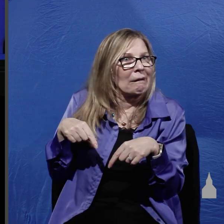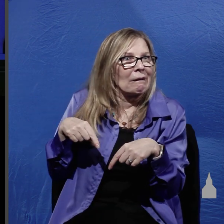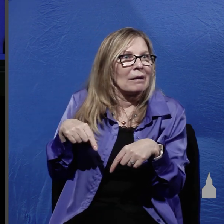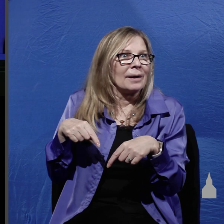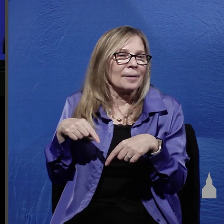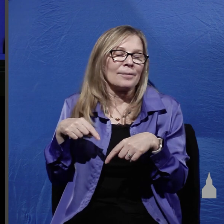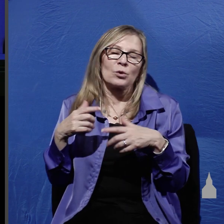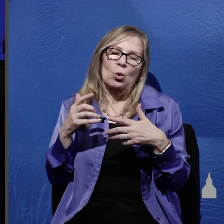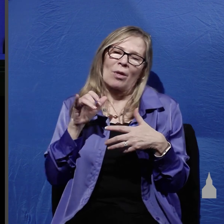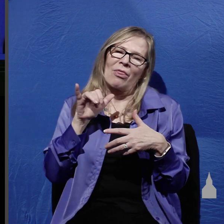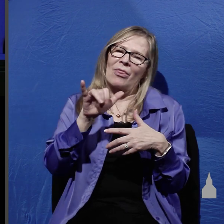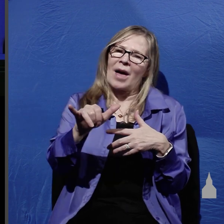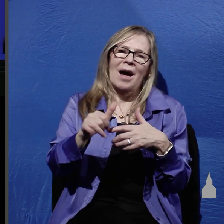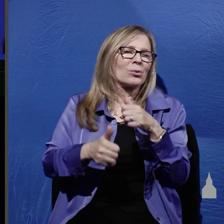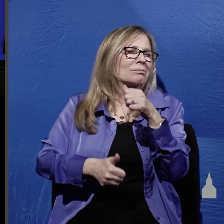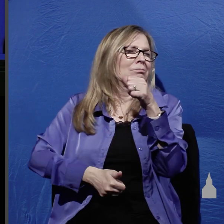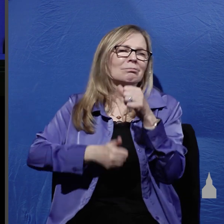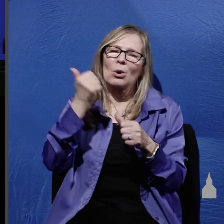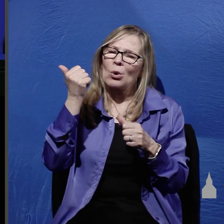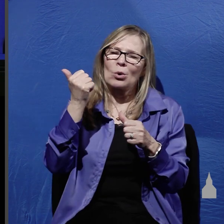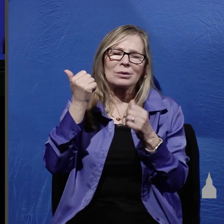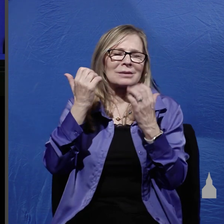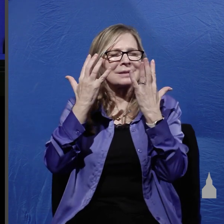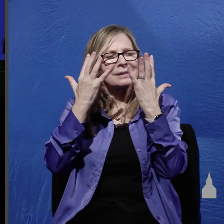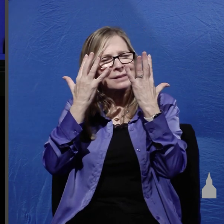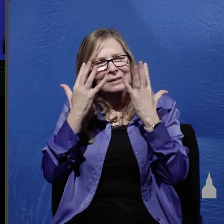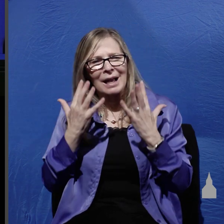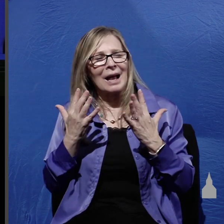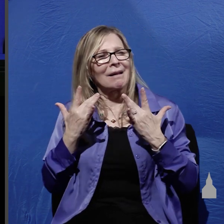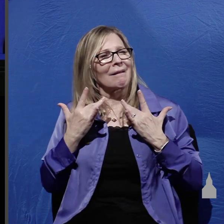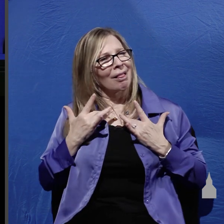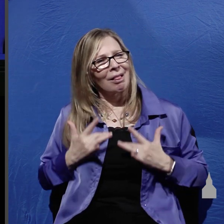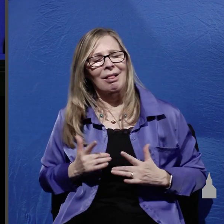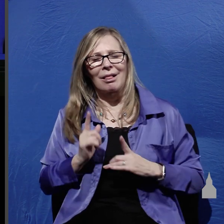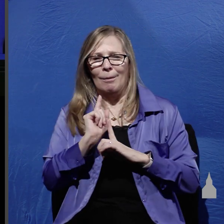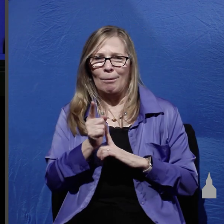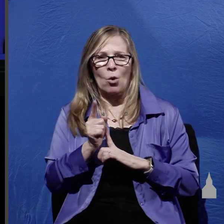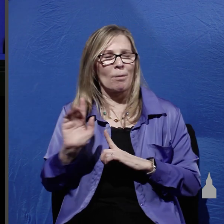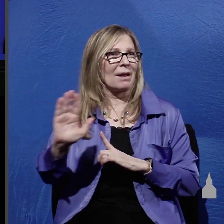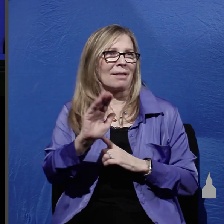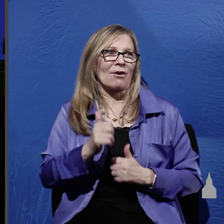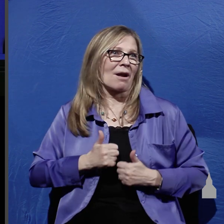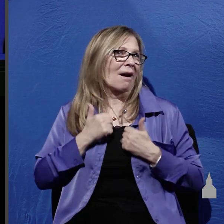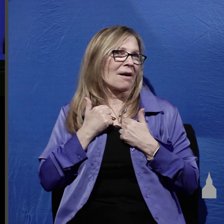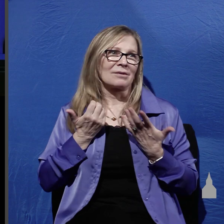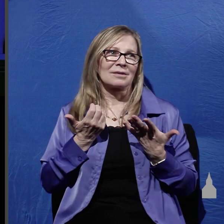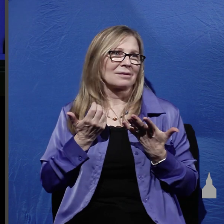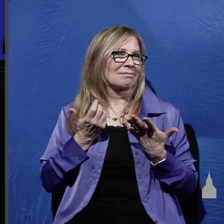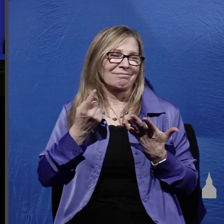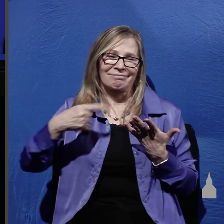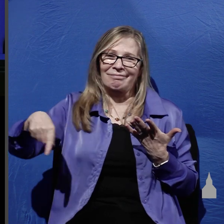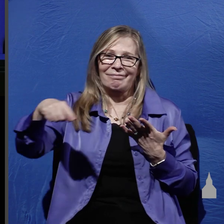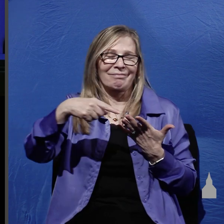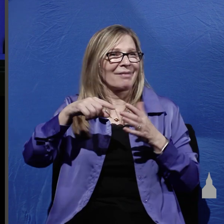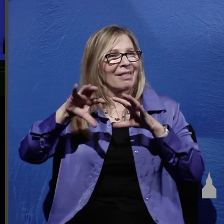this was the saddest bleakest moment in their lives these people were in anguish and in deep